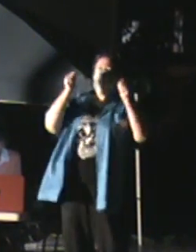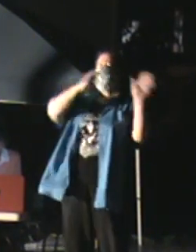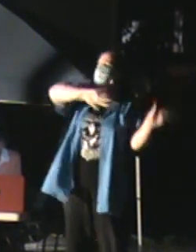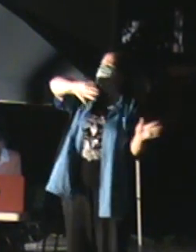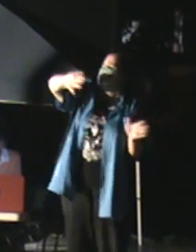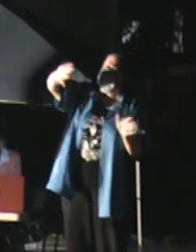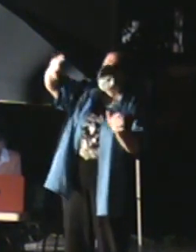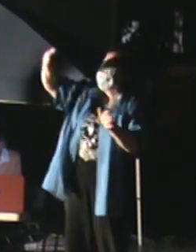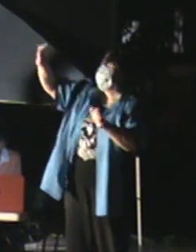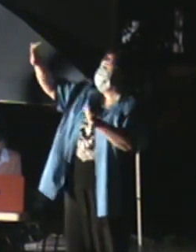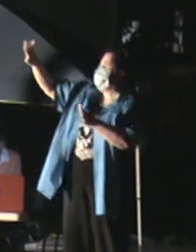away